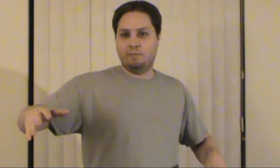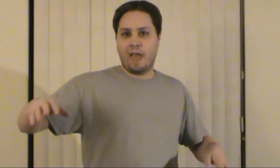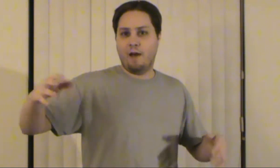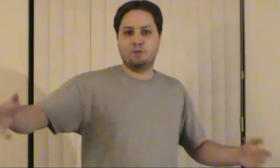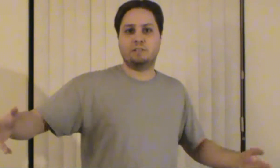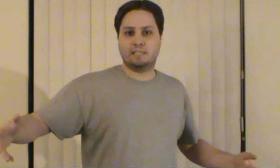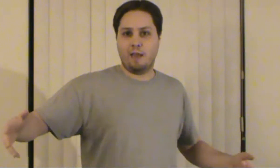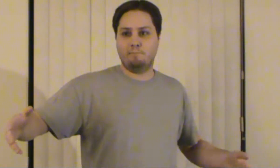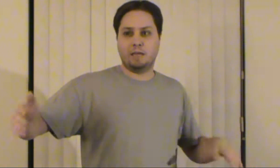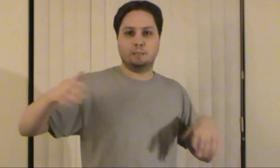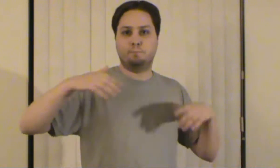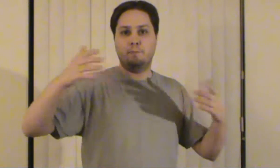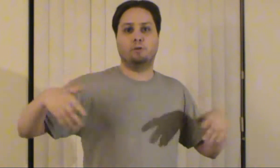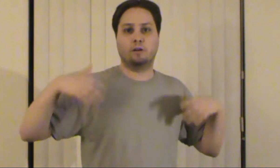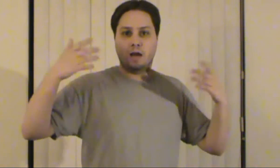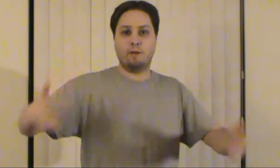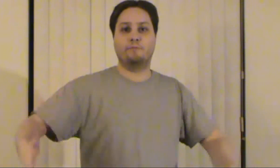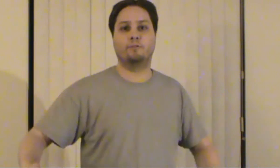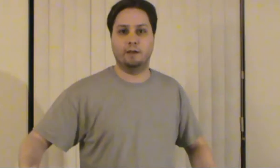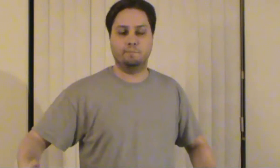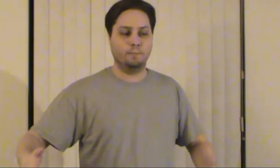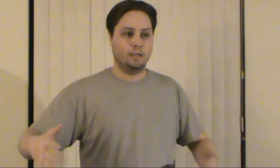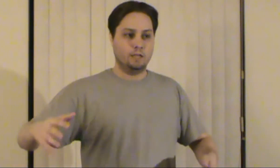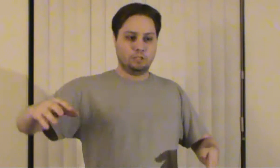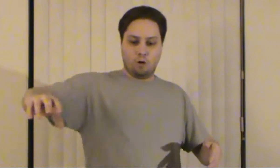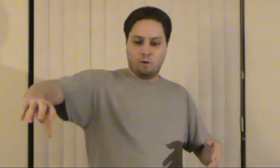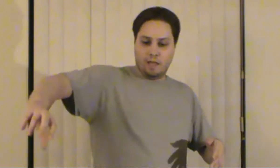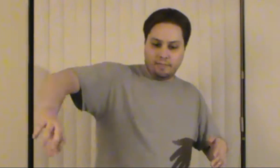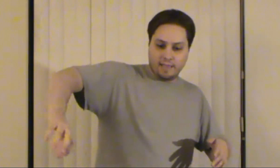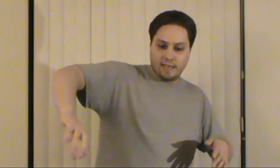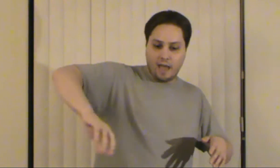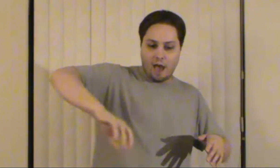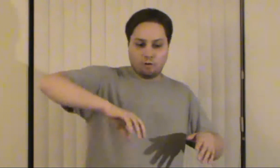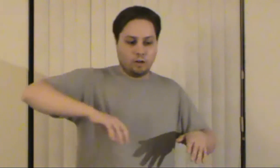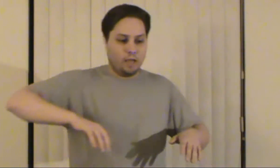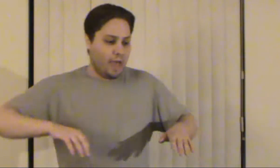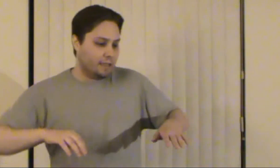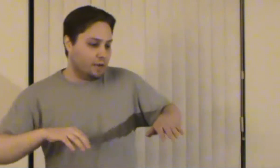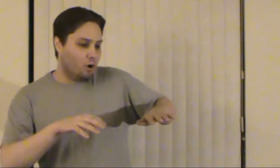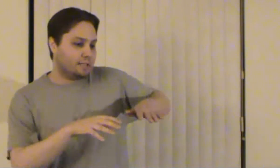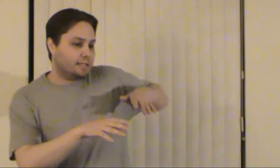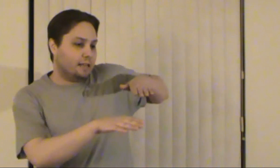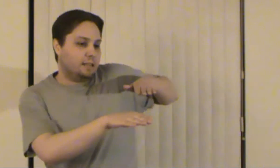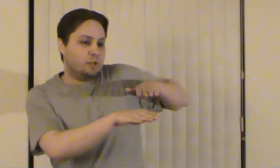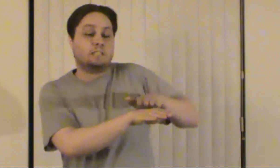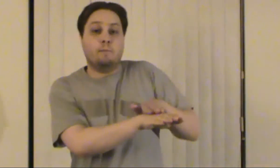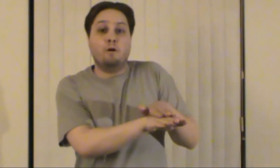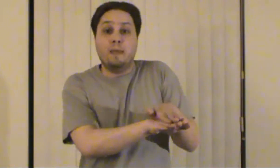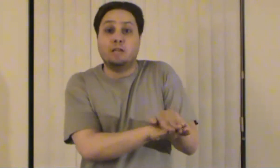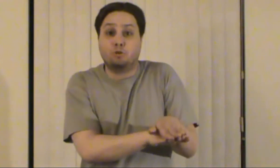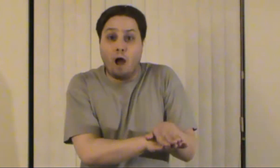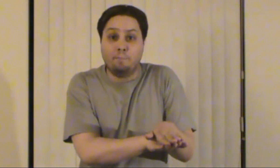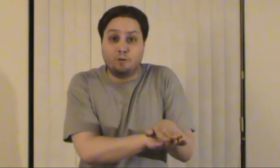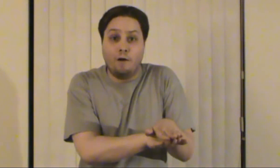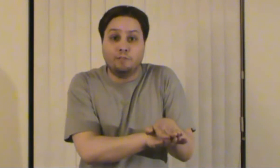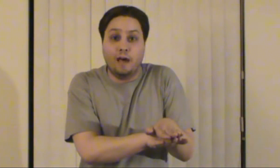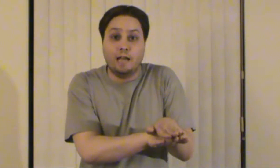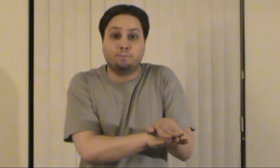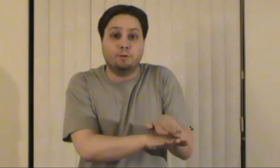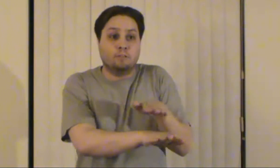they have to escape because people are coming for them so they get out and they notice that there's someone being dropped off in the hospital